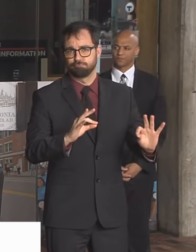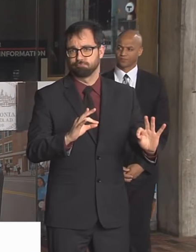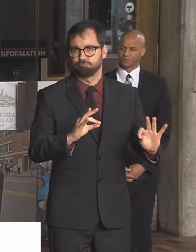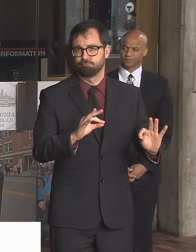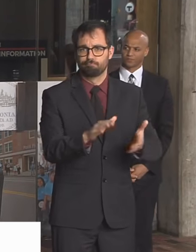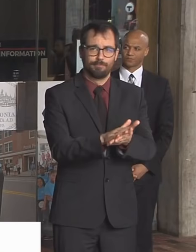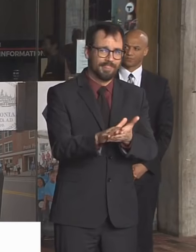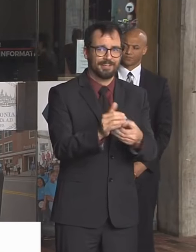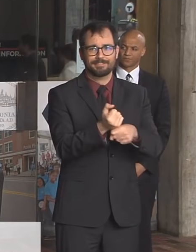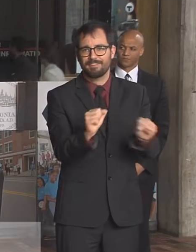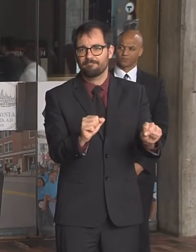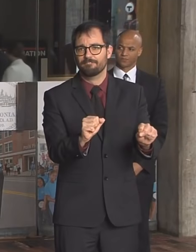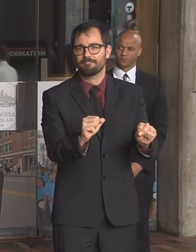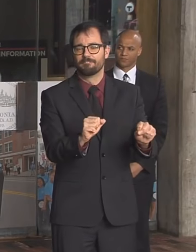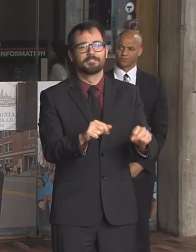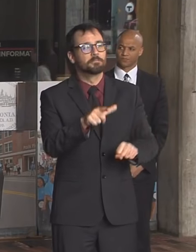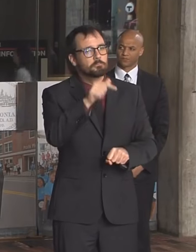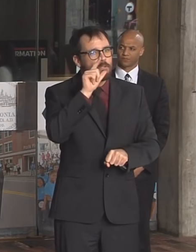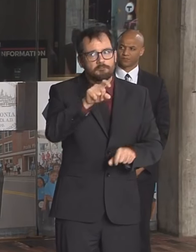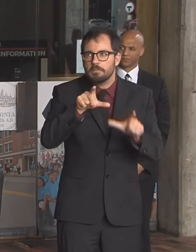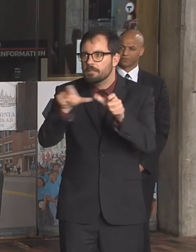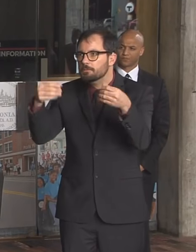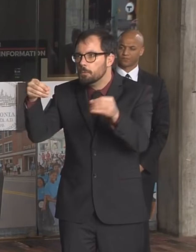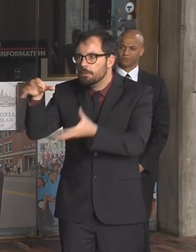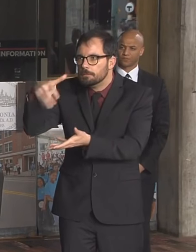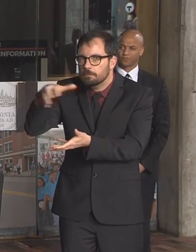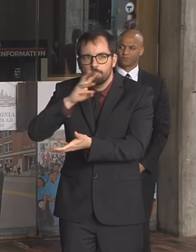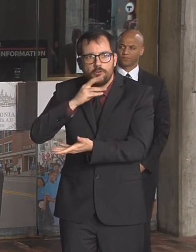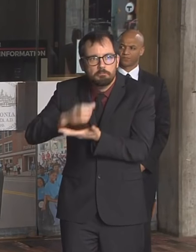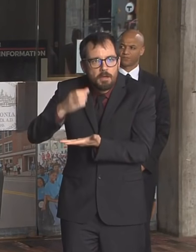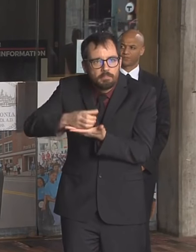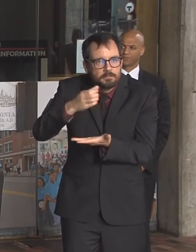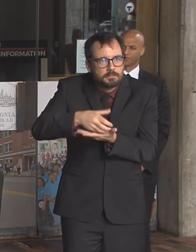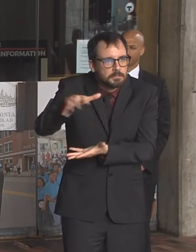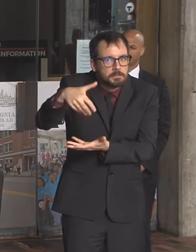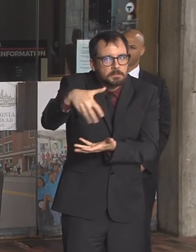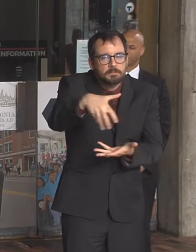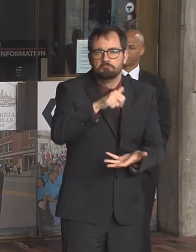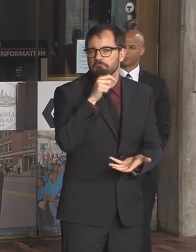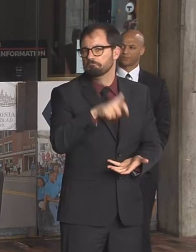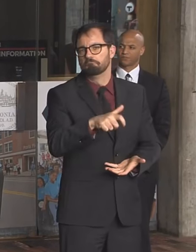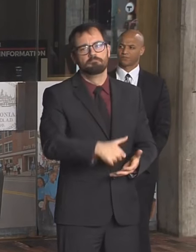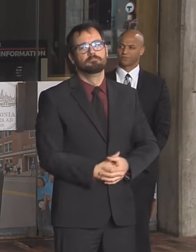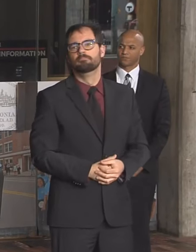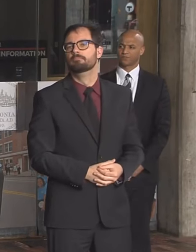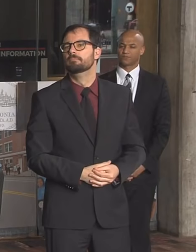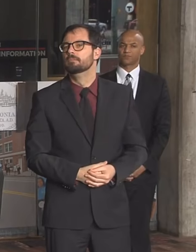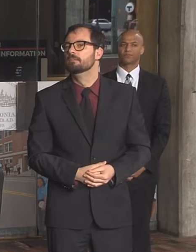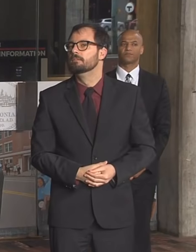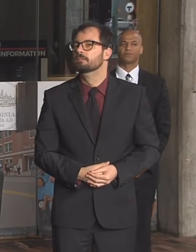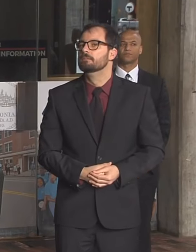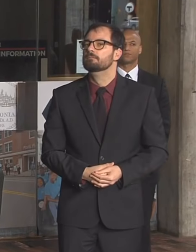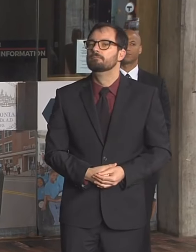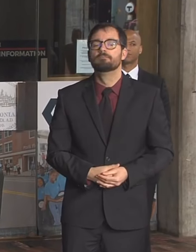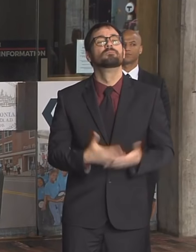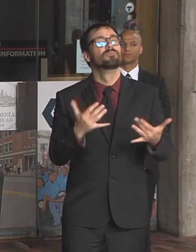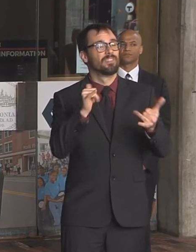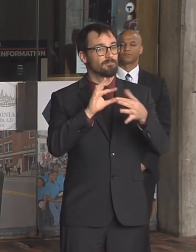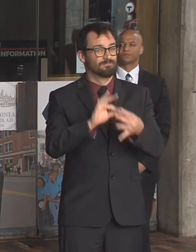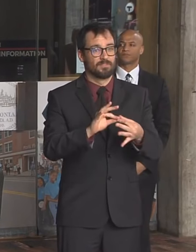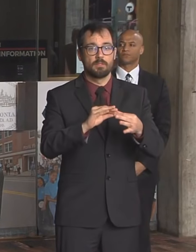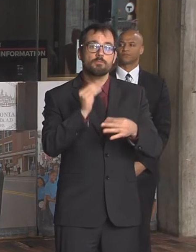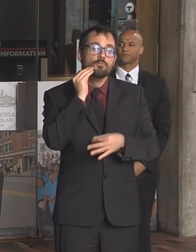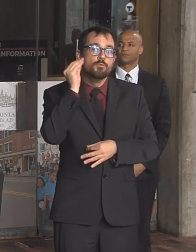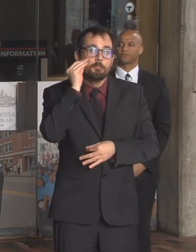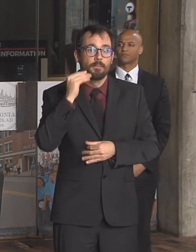We have agreements to halt eviction proceedings. We also have students and others looking for housing. We've heard concerns about apartments showing